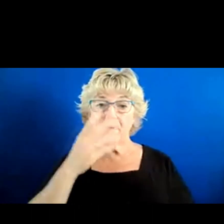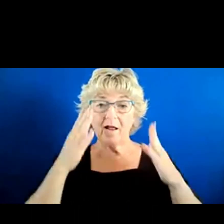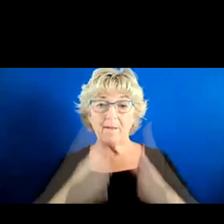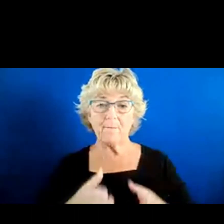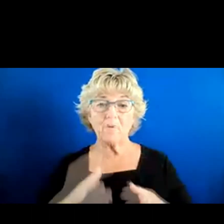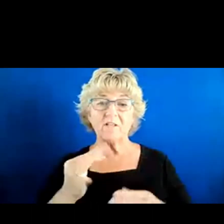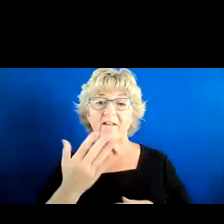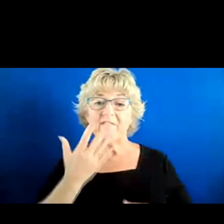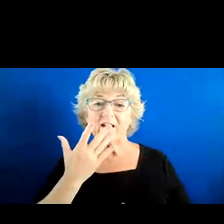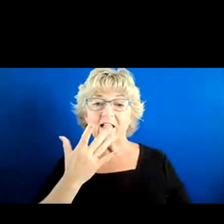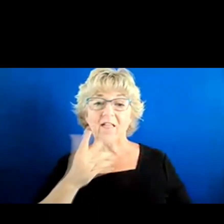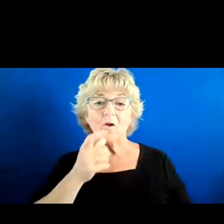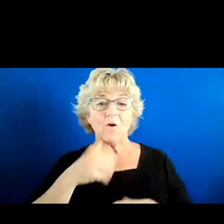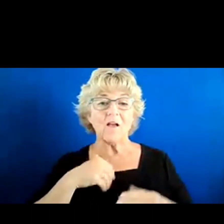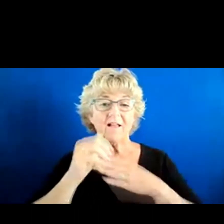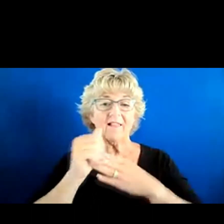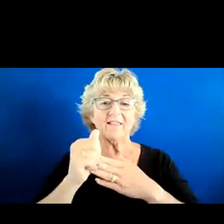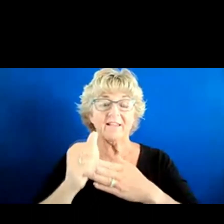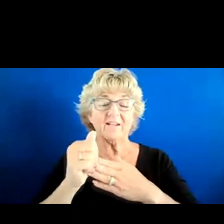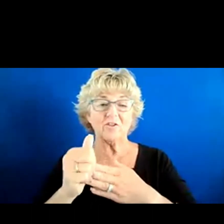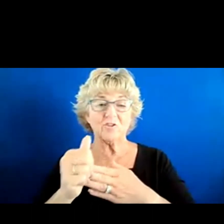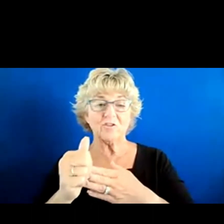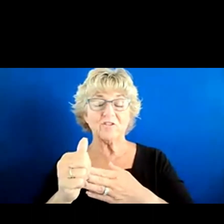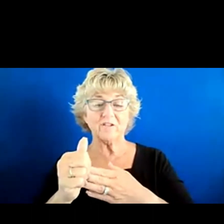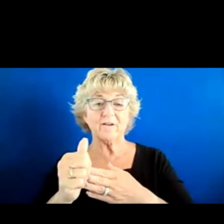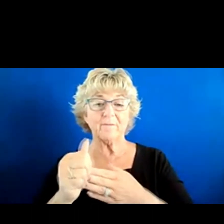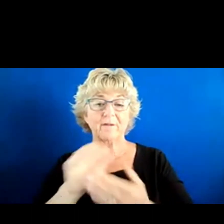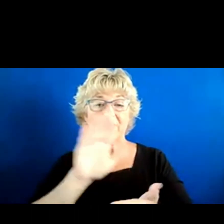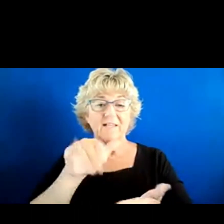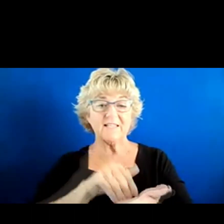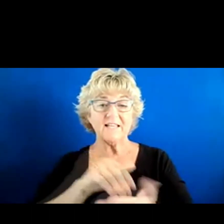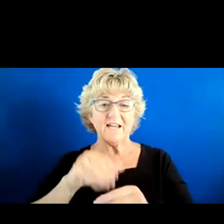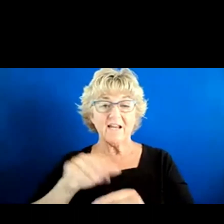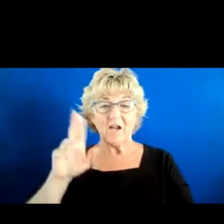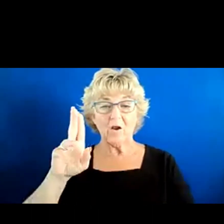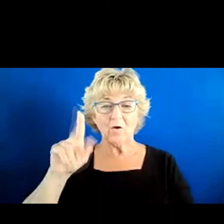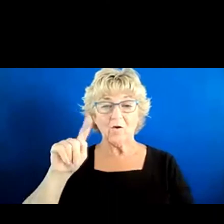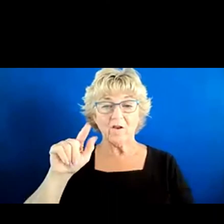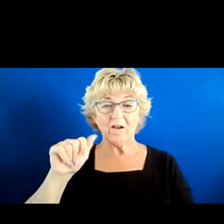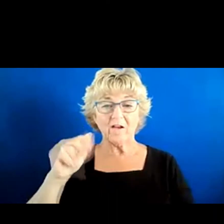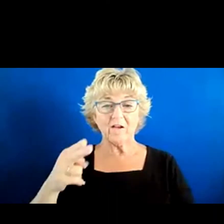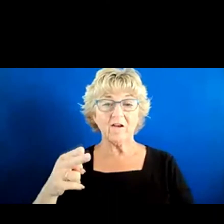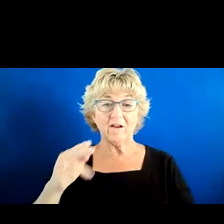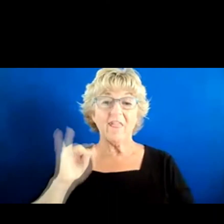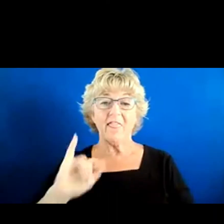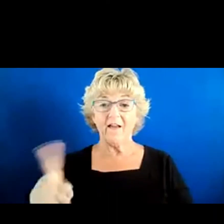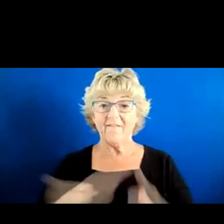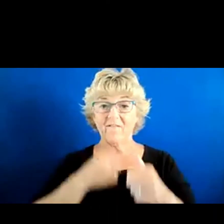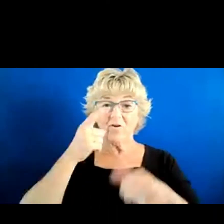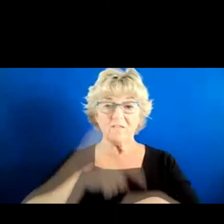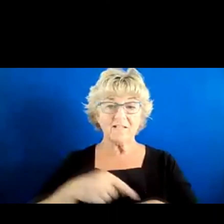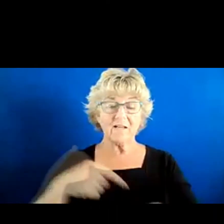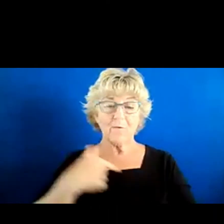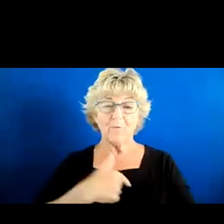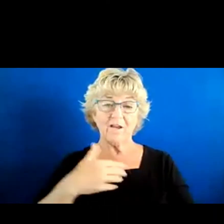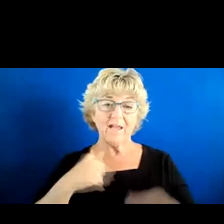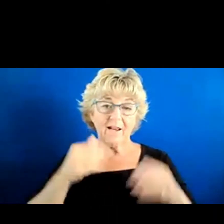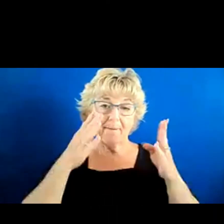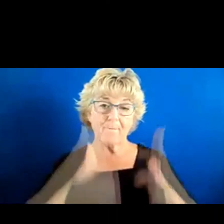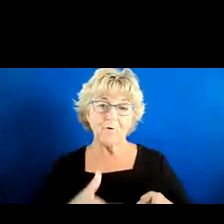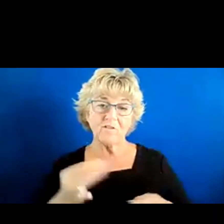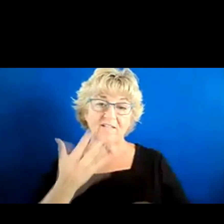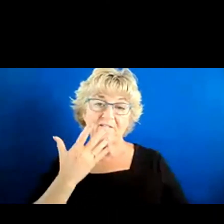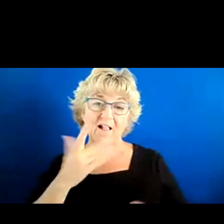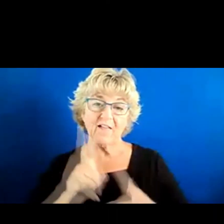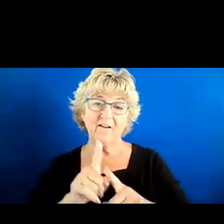who had a leadership role at our center in Utah. And I think it was the first time we'd had a person of color with a disability as our board president.